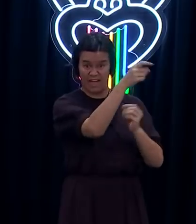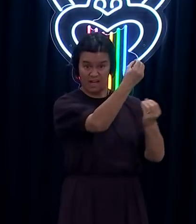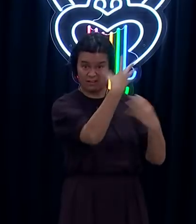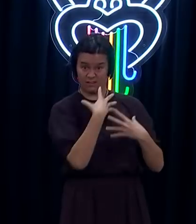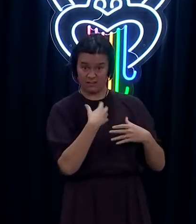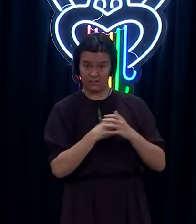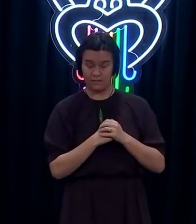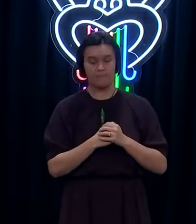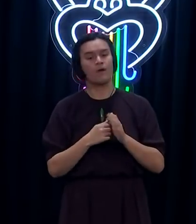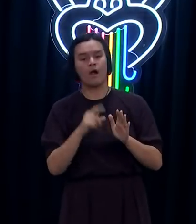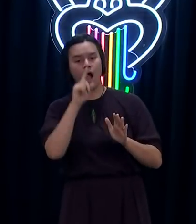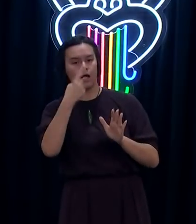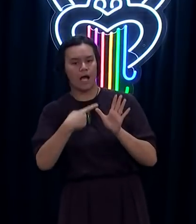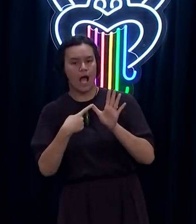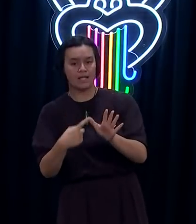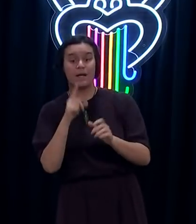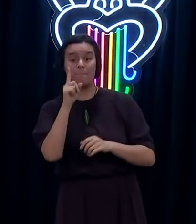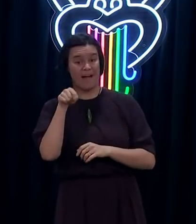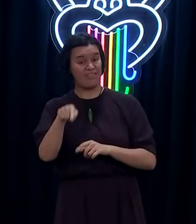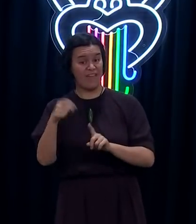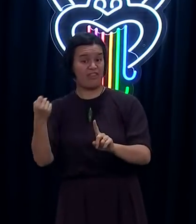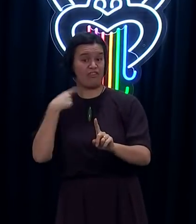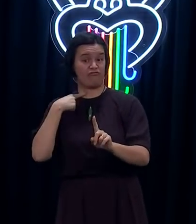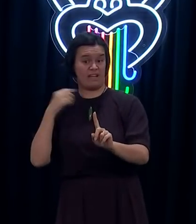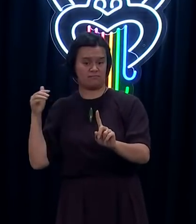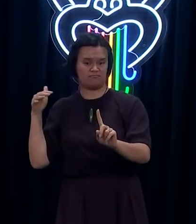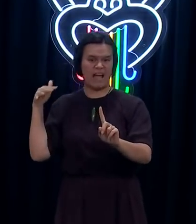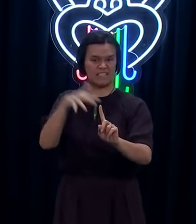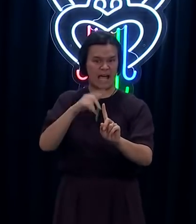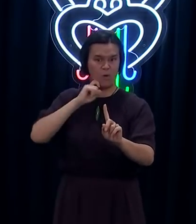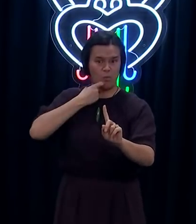direct threat and it was a credible threat. They made the right decision.